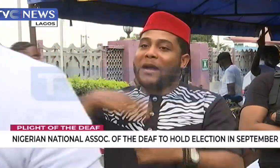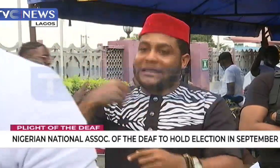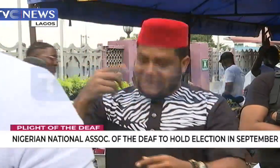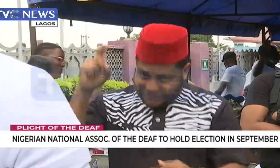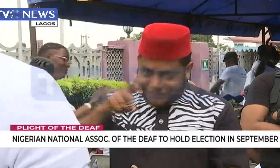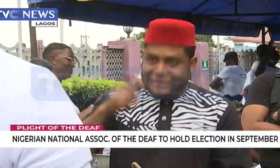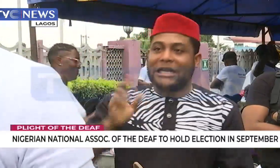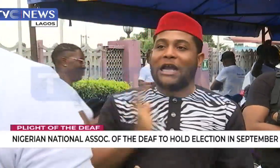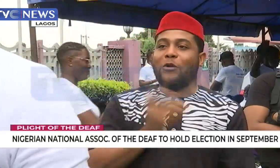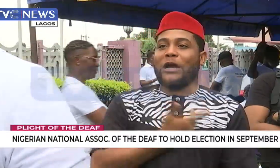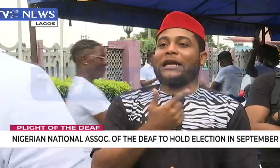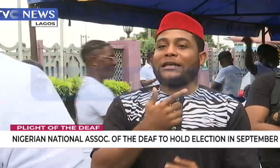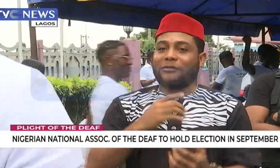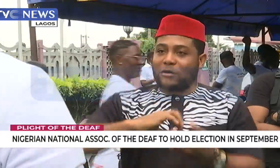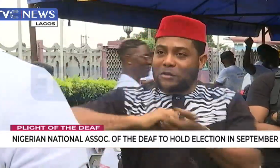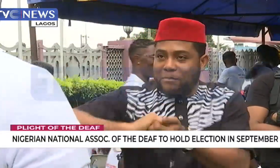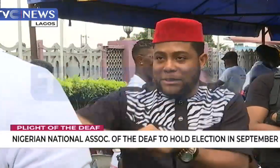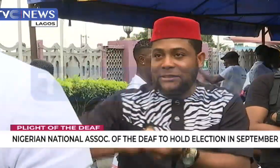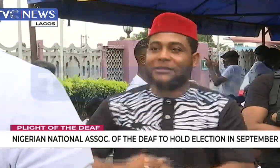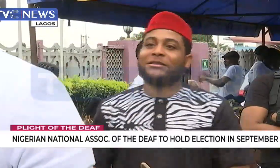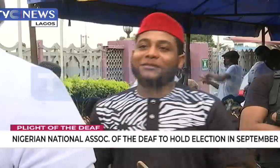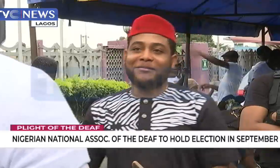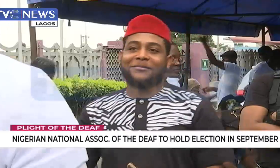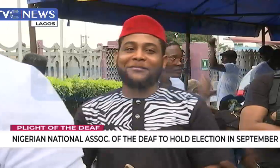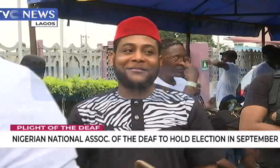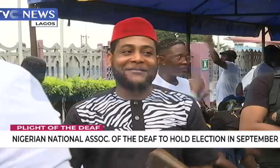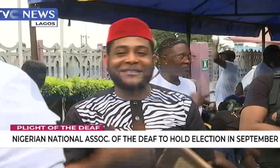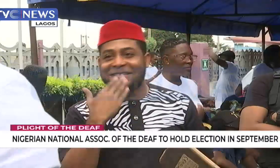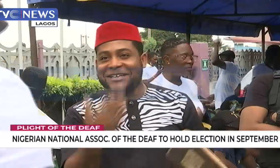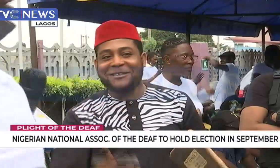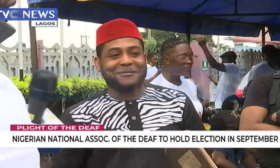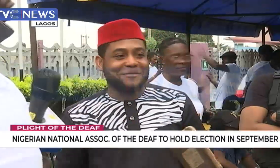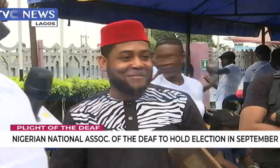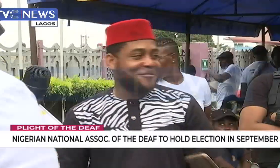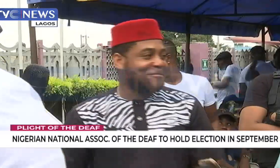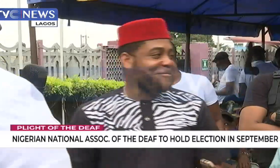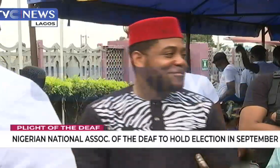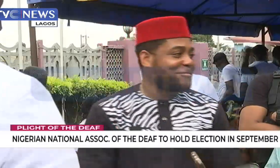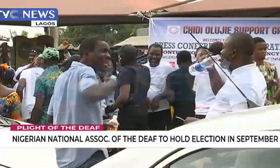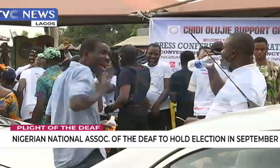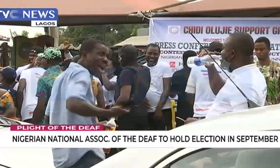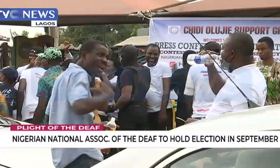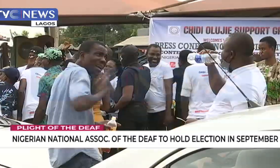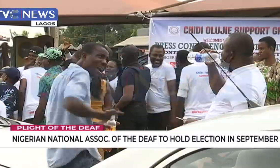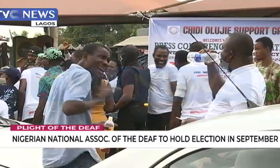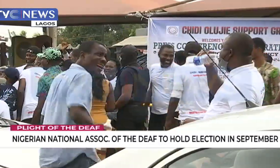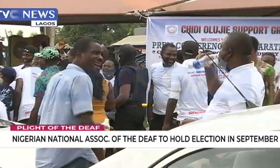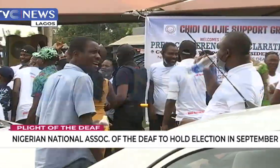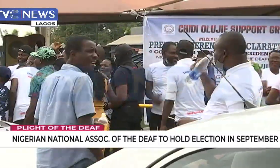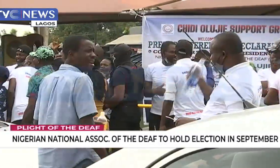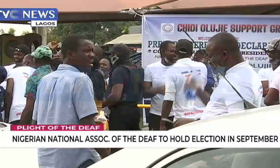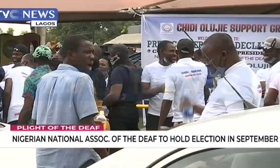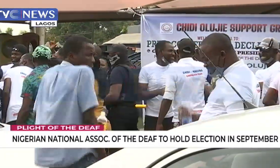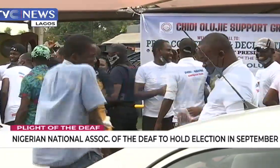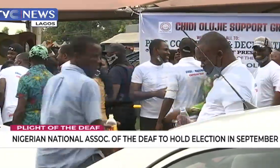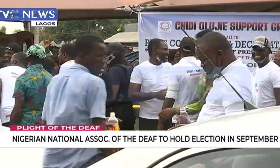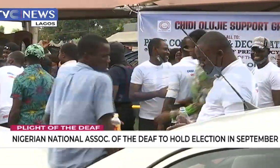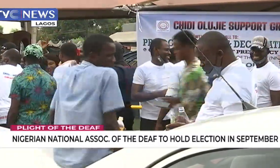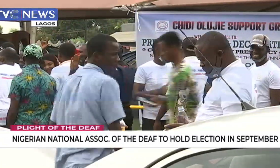They get to the point that they will really recognize and they will cooperate very well with us. People living with disabilities suffer